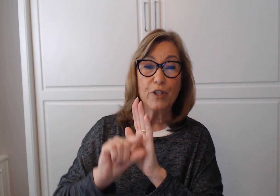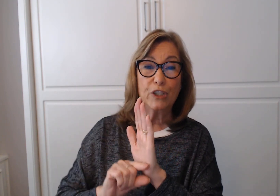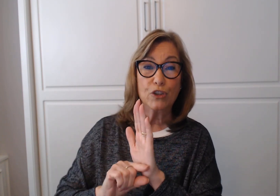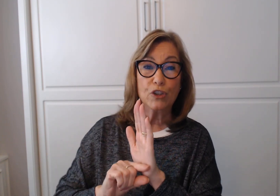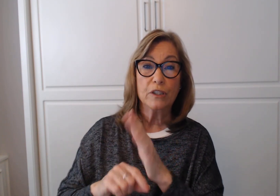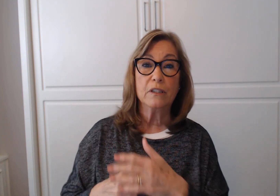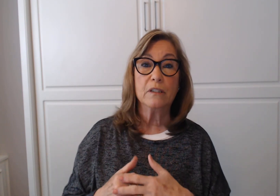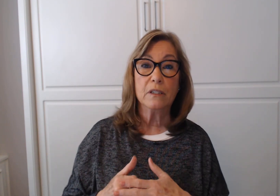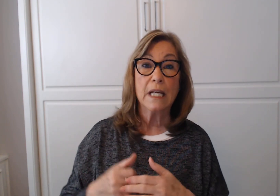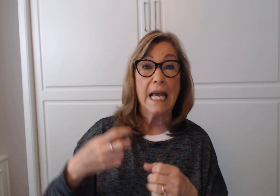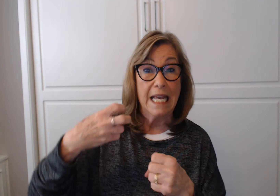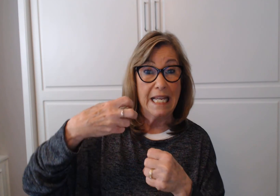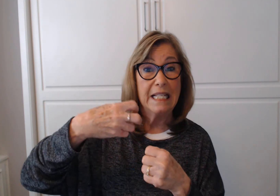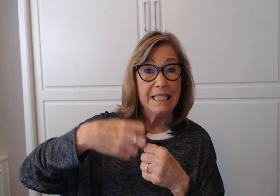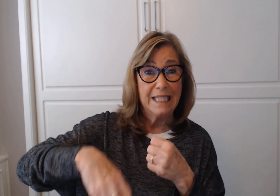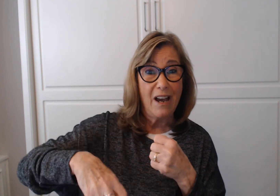Tough. And. Stretchy.